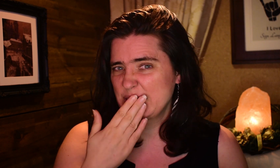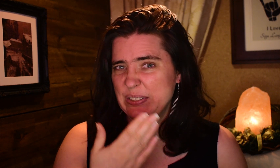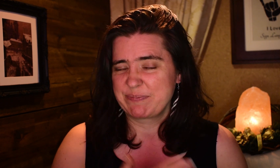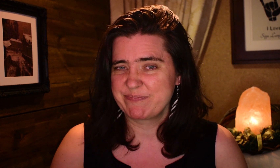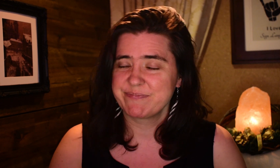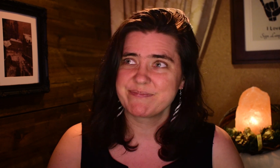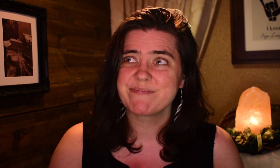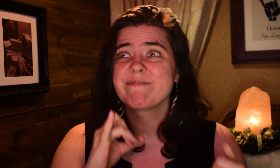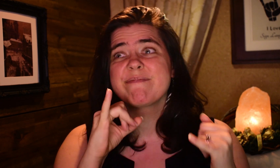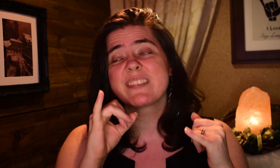Yeah, not good.